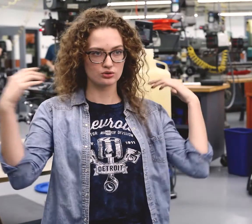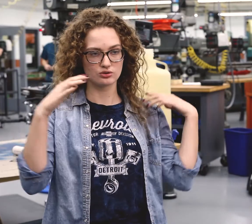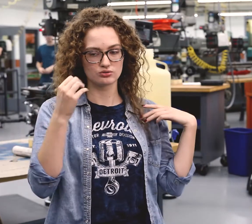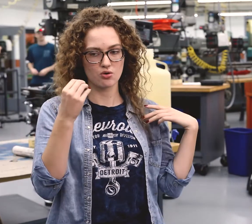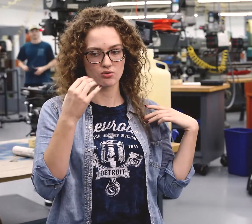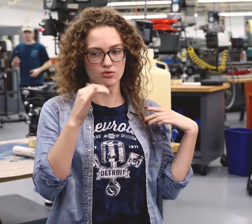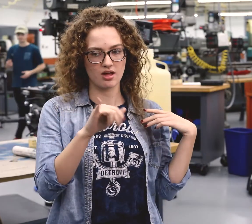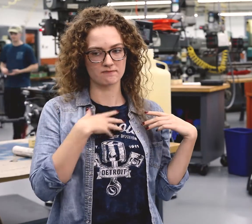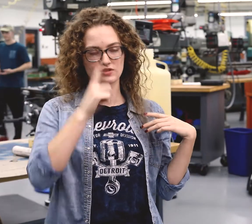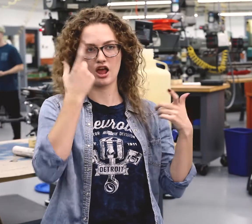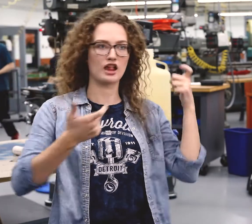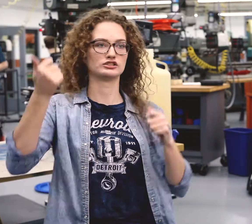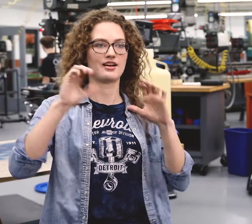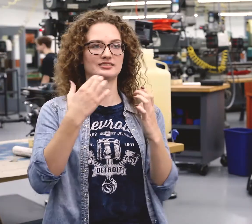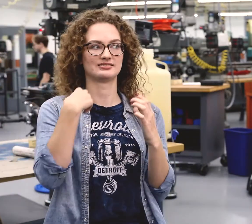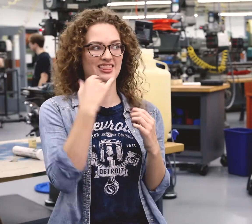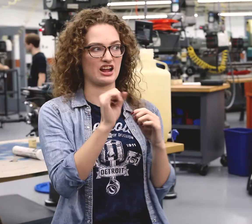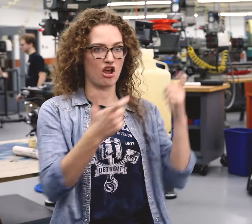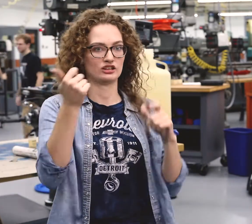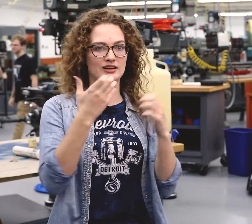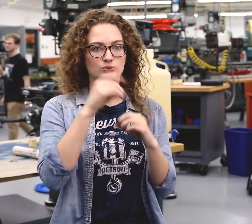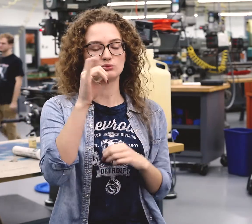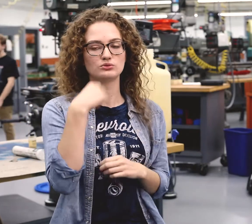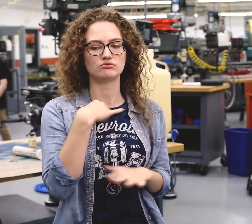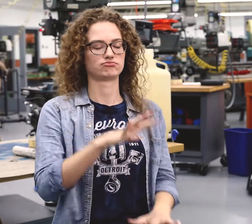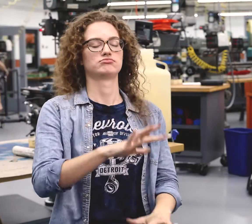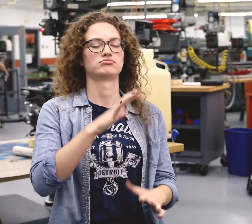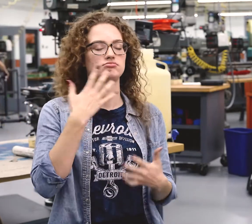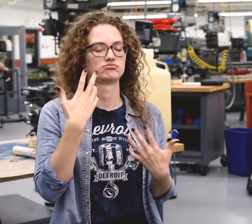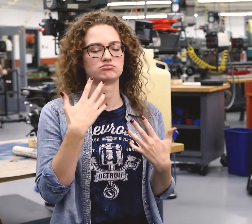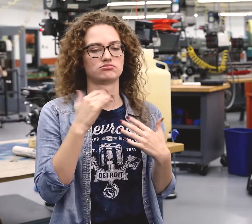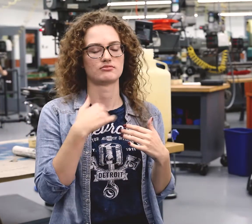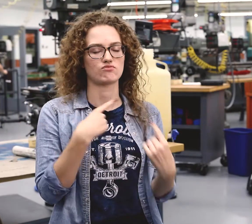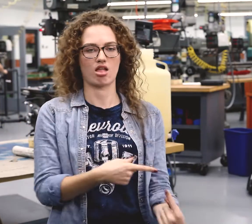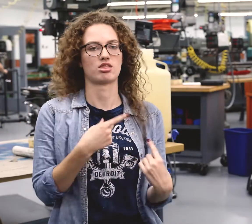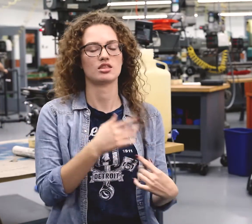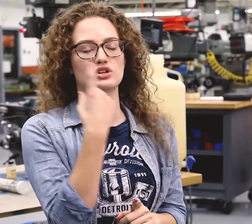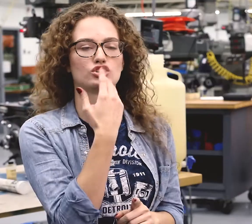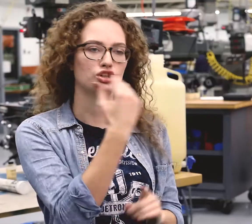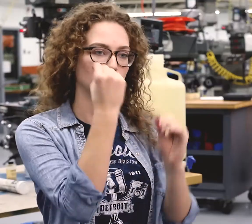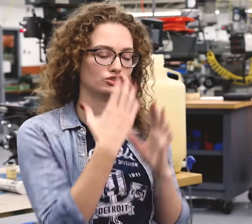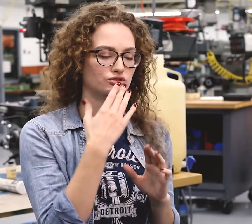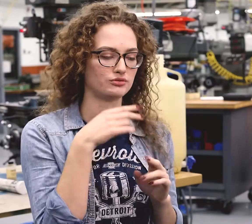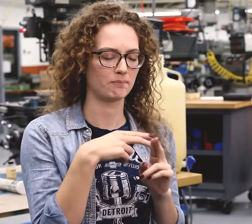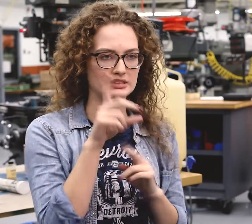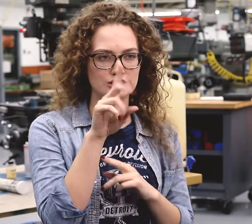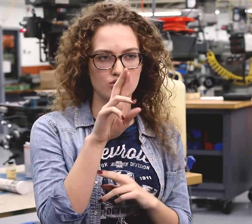lecture hall. I think it was the largest class at UT. That was my first college class and I definitely struggled.